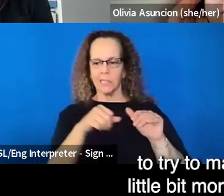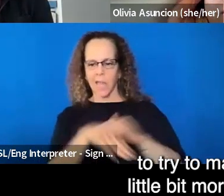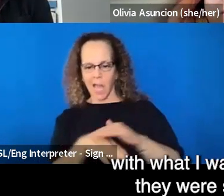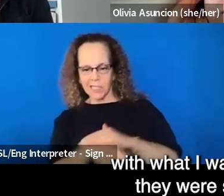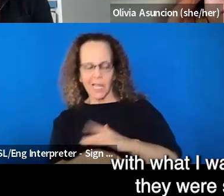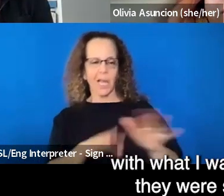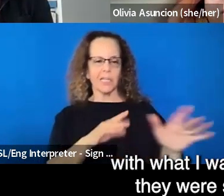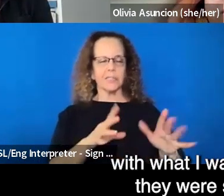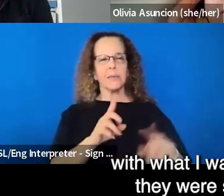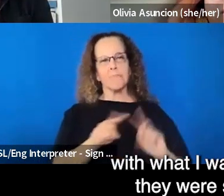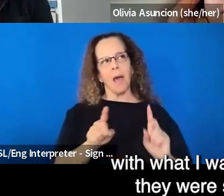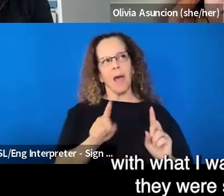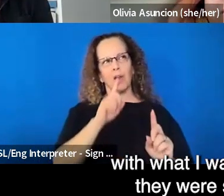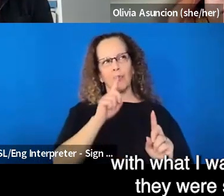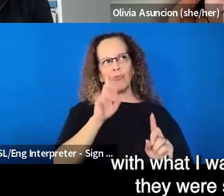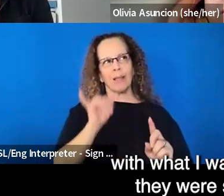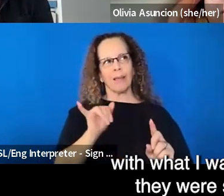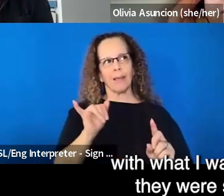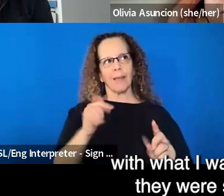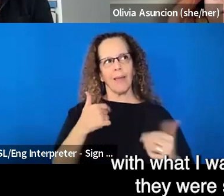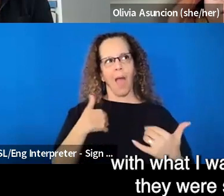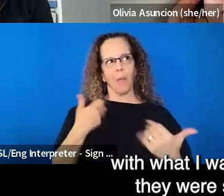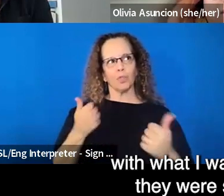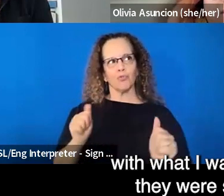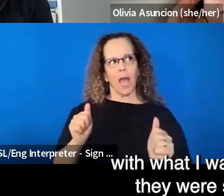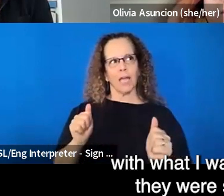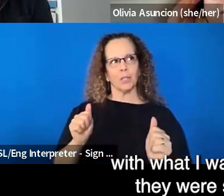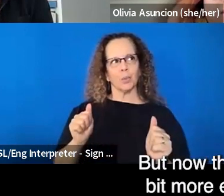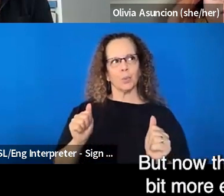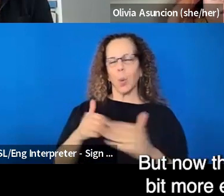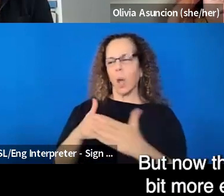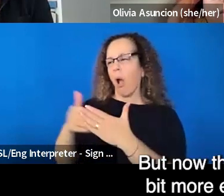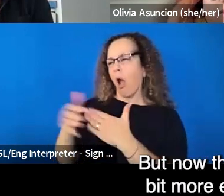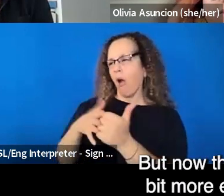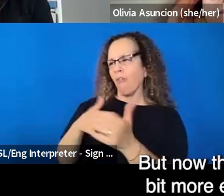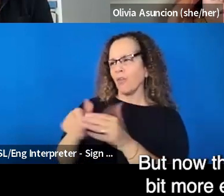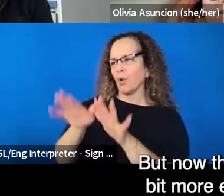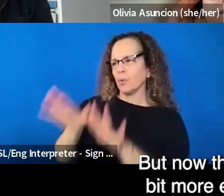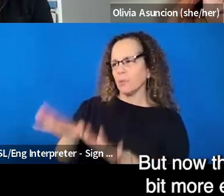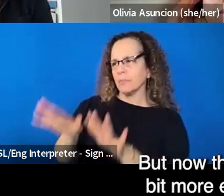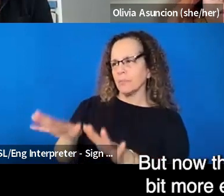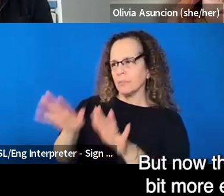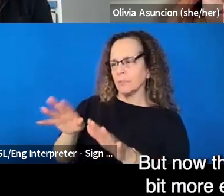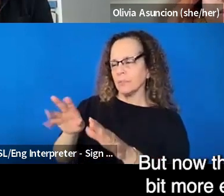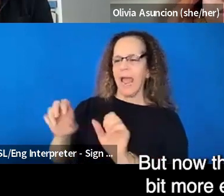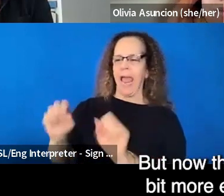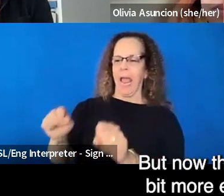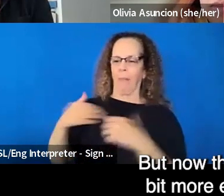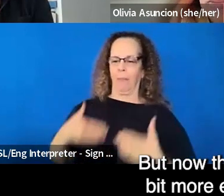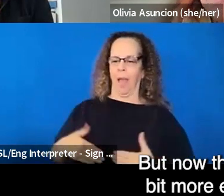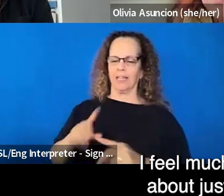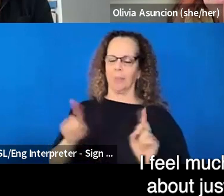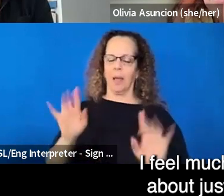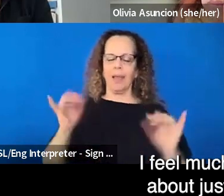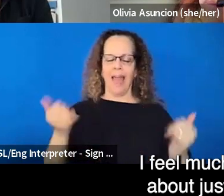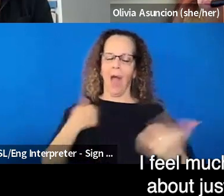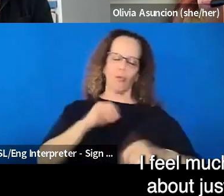comfortable with what I was doing because they were so disturbed. But now that I'm a little bit more established,